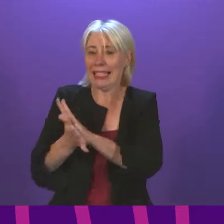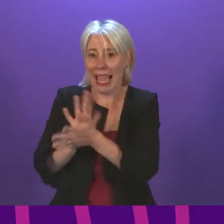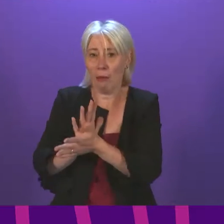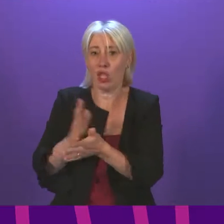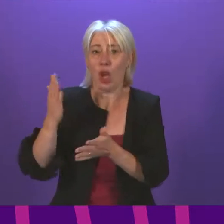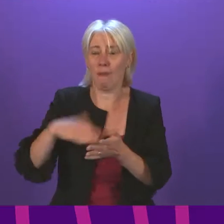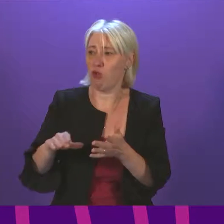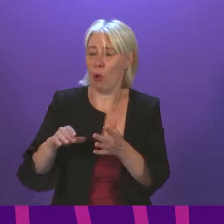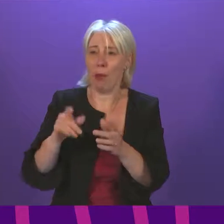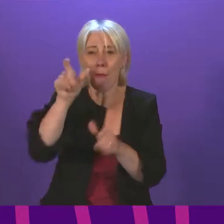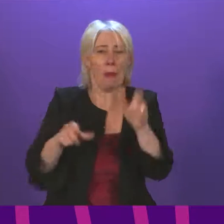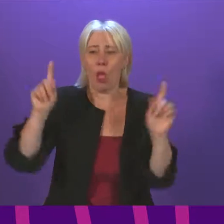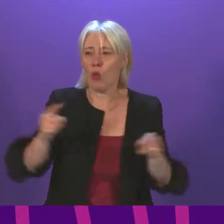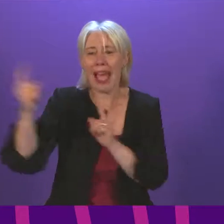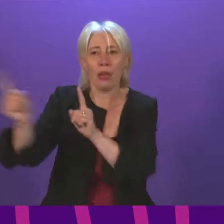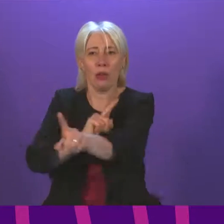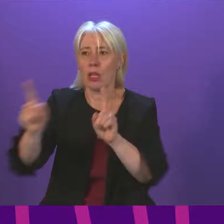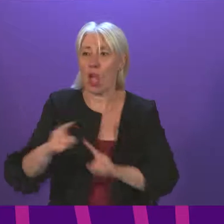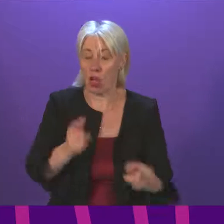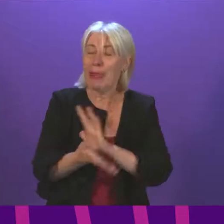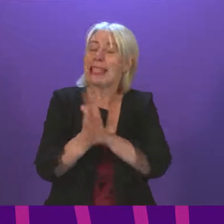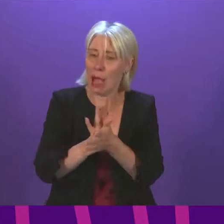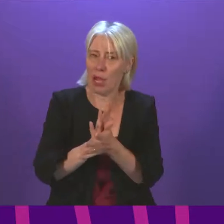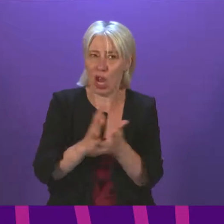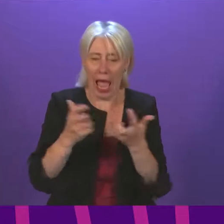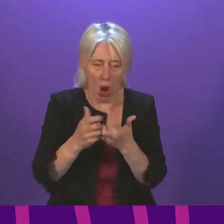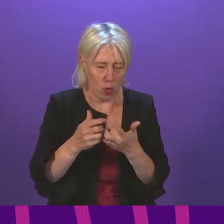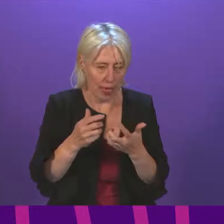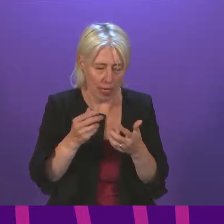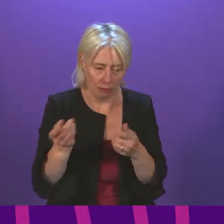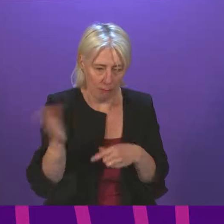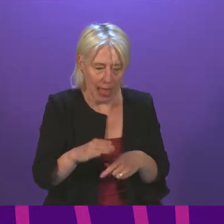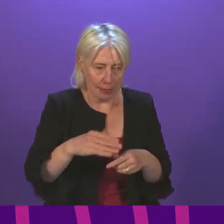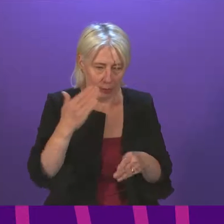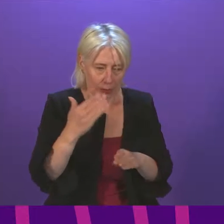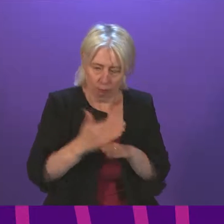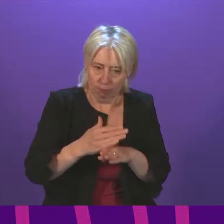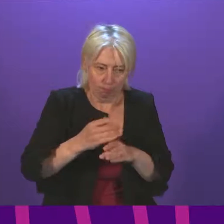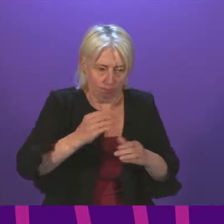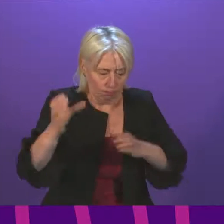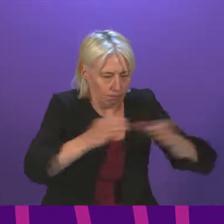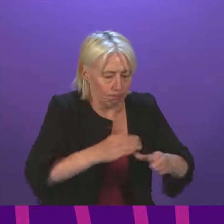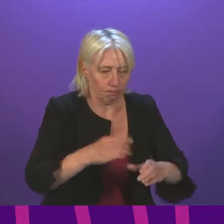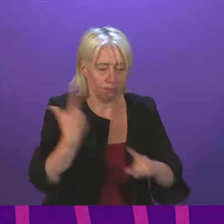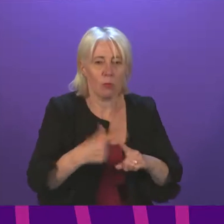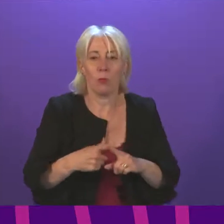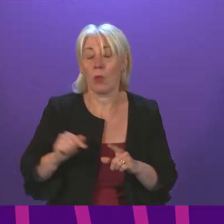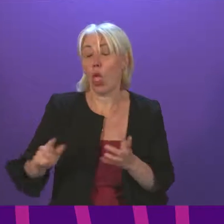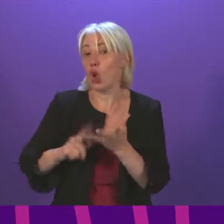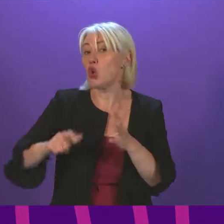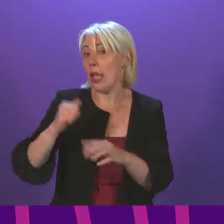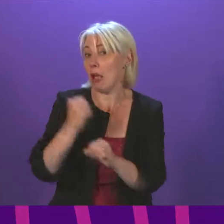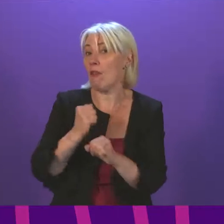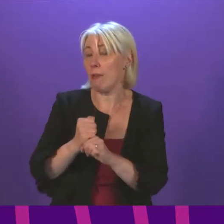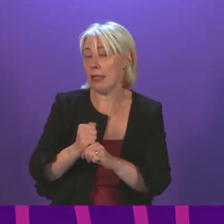of free movement and we need that action to be undertaken immediately by the United Kingdom Government, recognising that immigration and migration